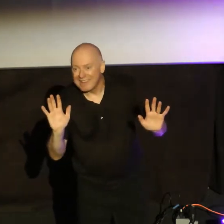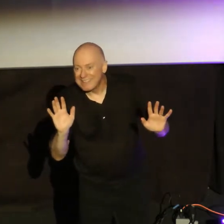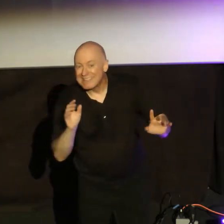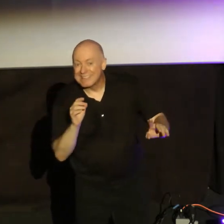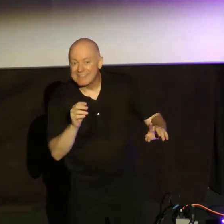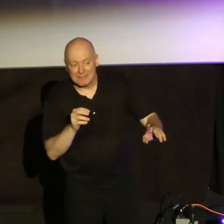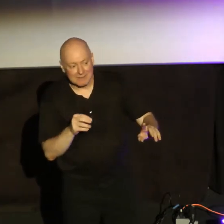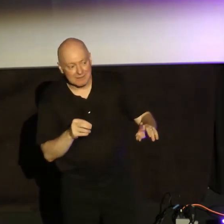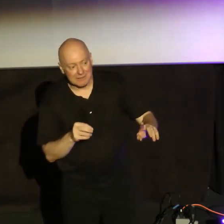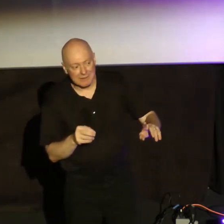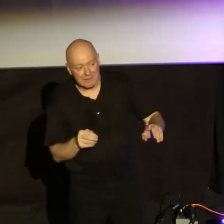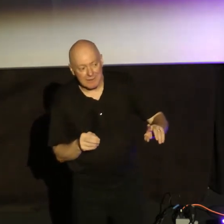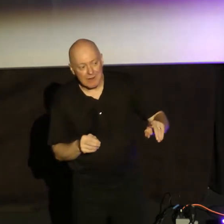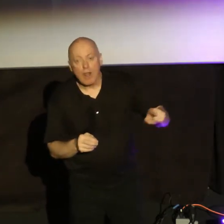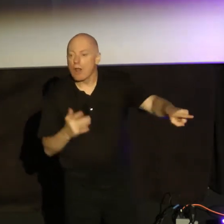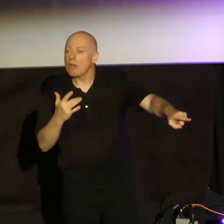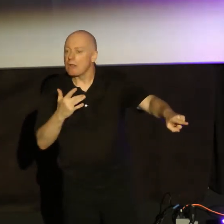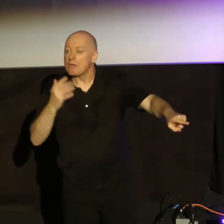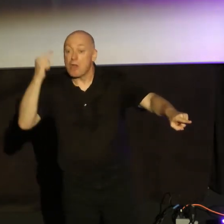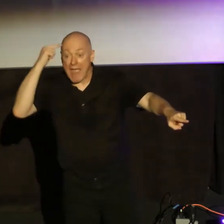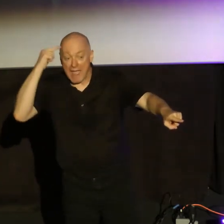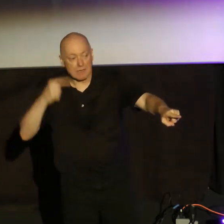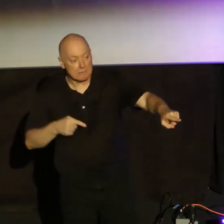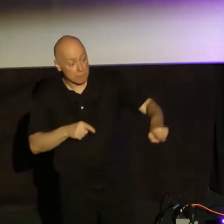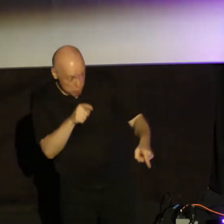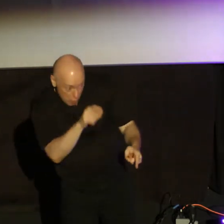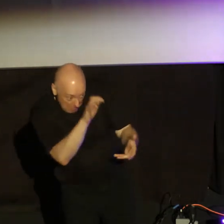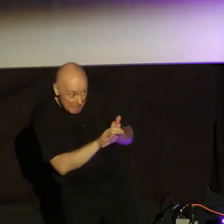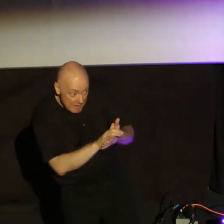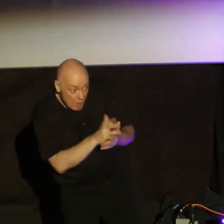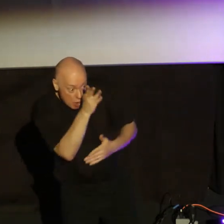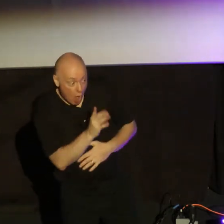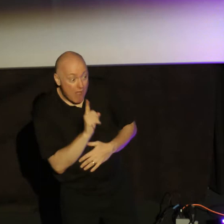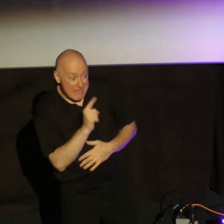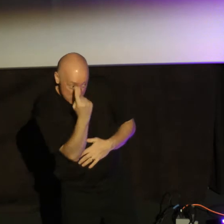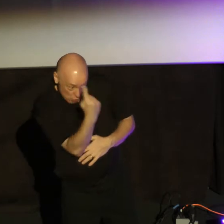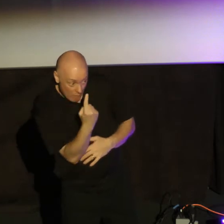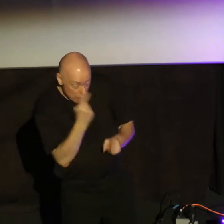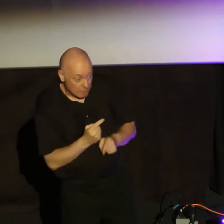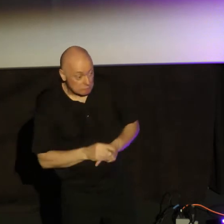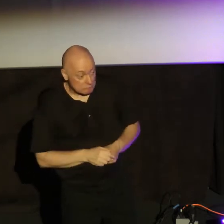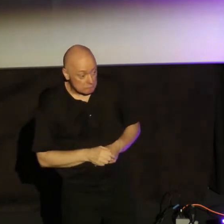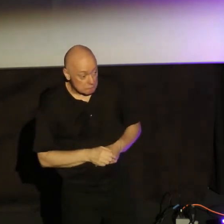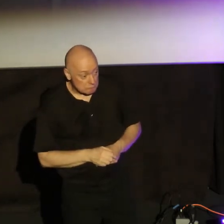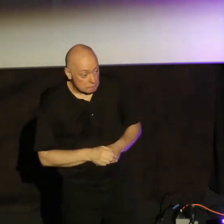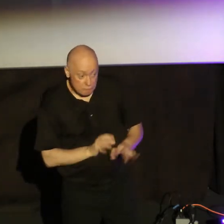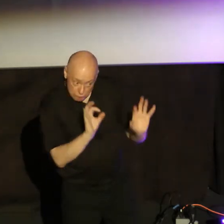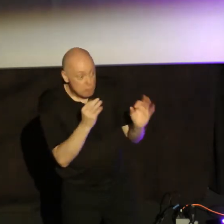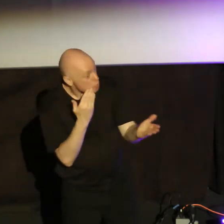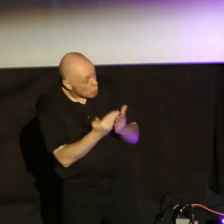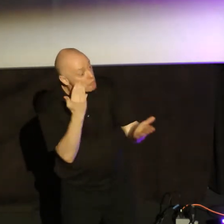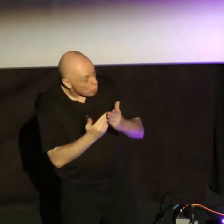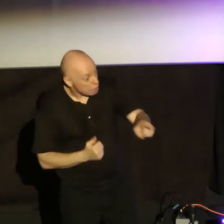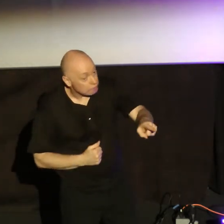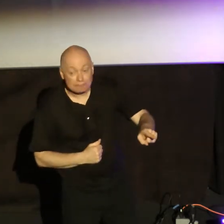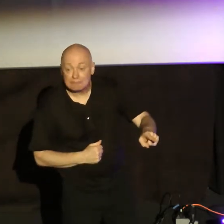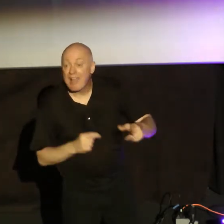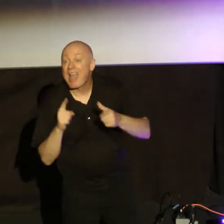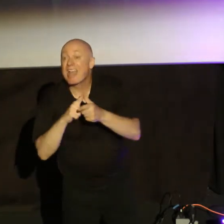in a sense, their heart, their head. He's saying, hey, you believe this. You do well. That's good. And then he says, even the